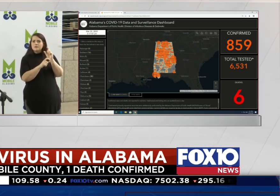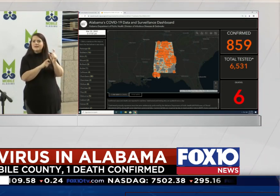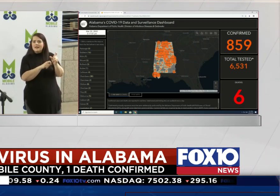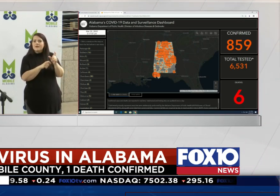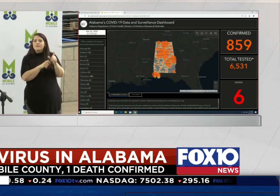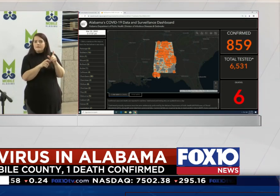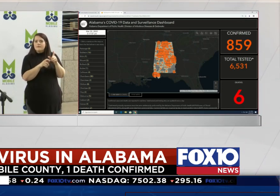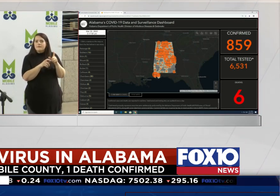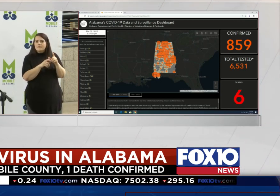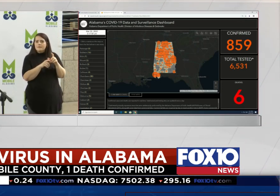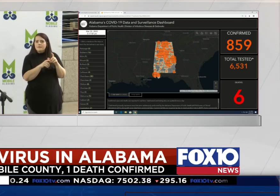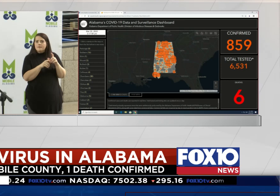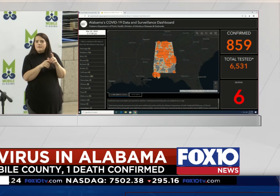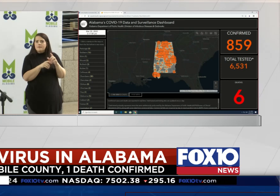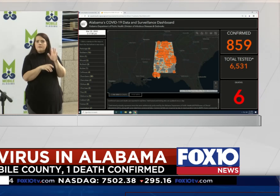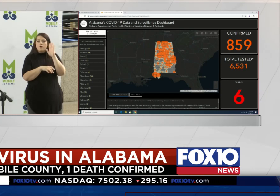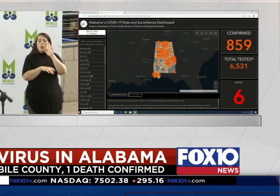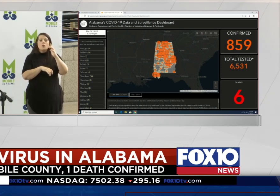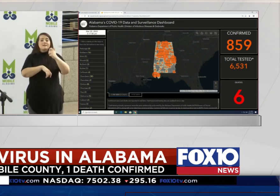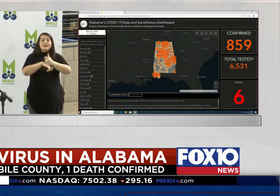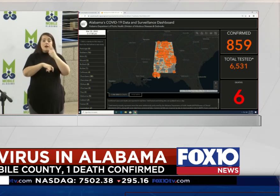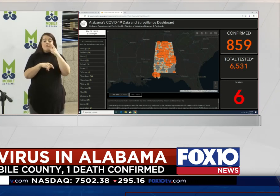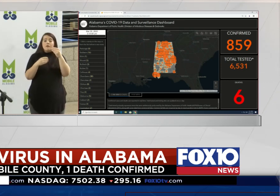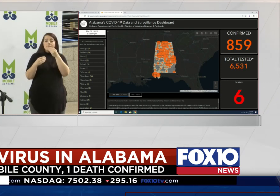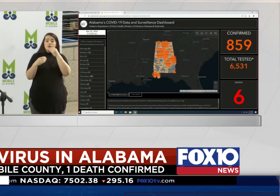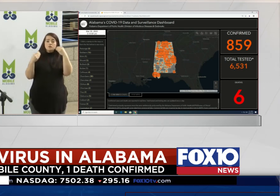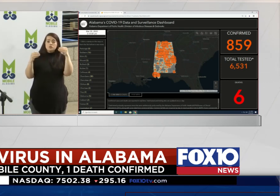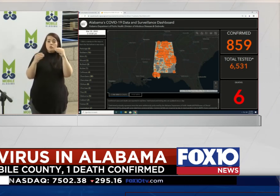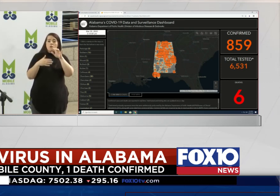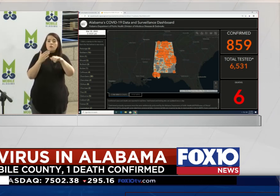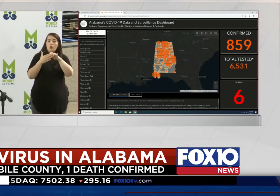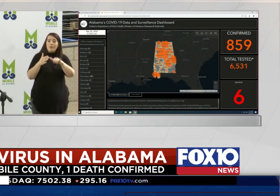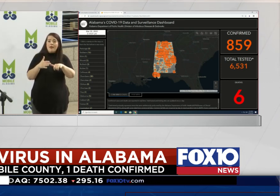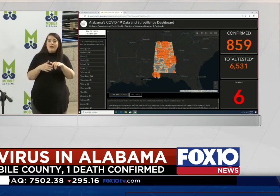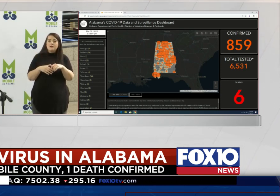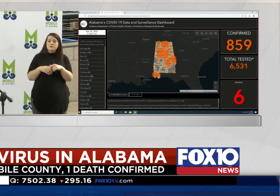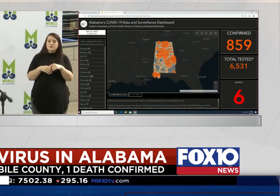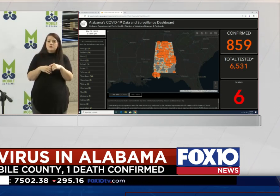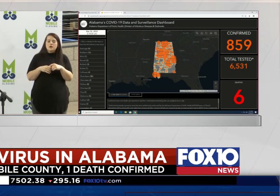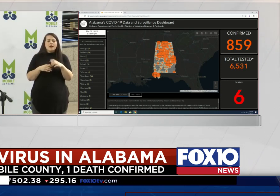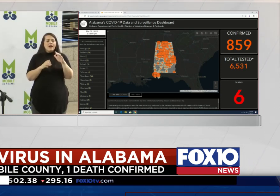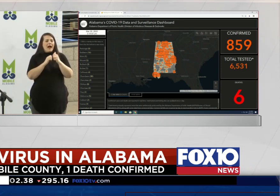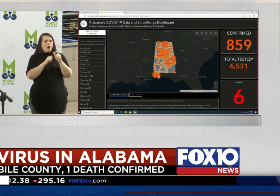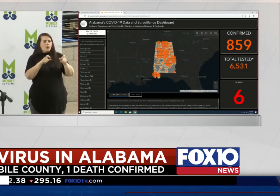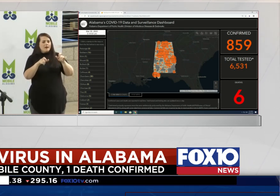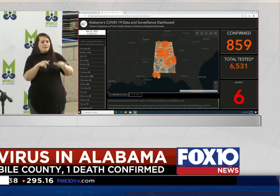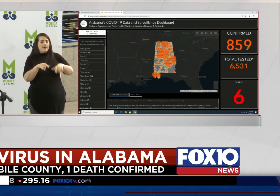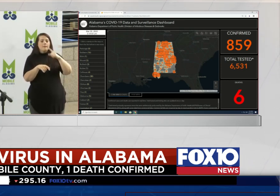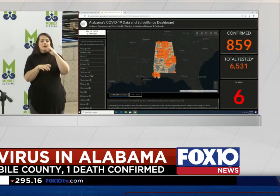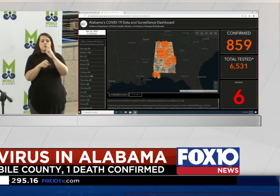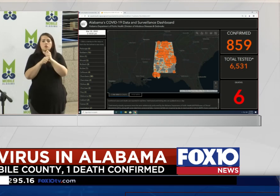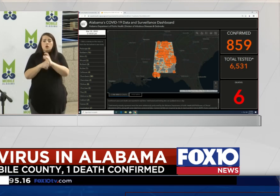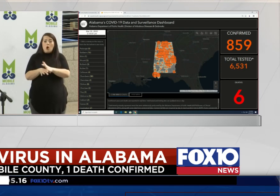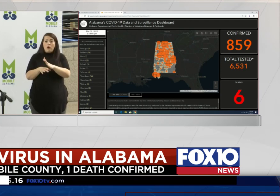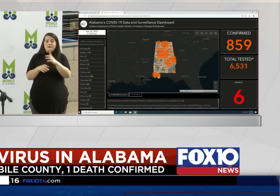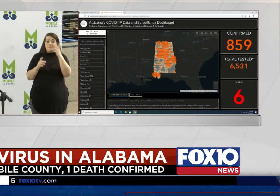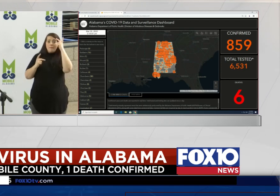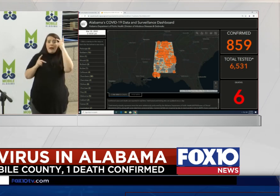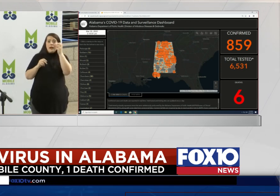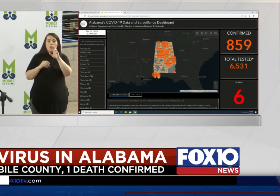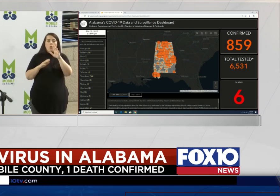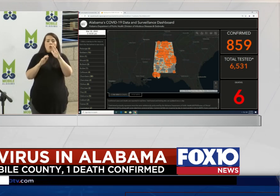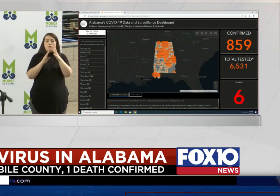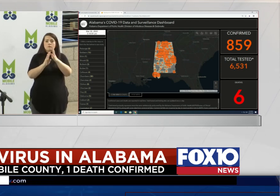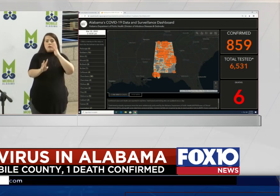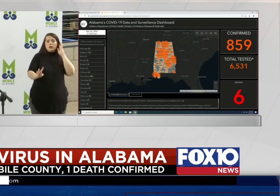go into effect for like grocery stores, things like that? Yes. think that will cause more panic, though, because people having to wait outside in long lines before they can get in? Or do you